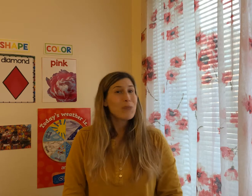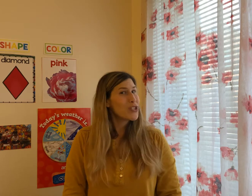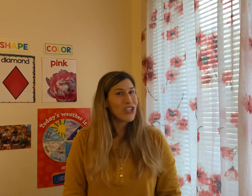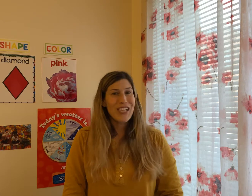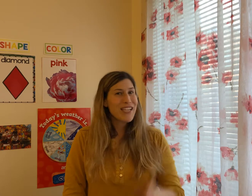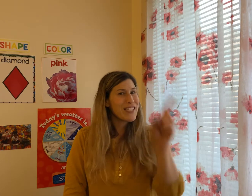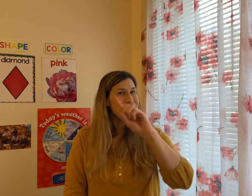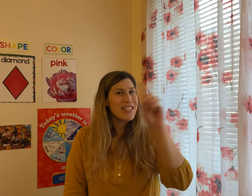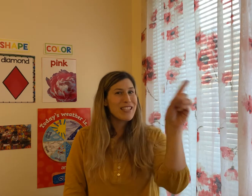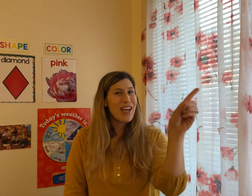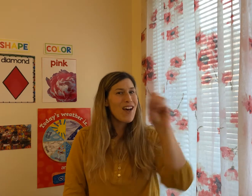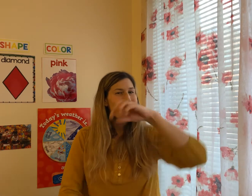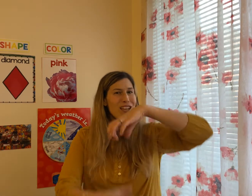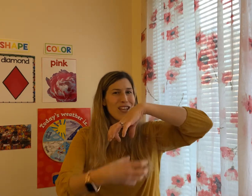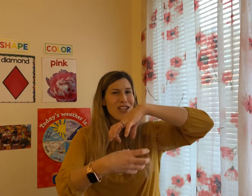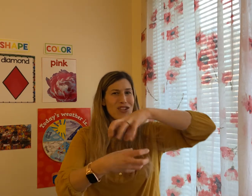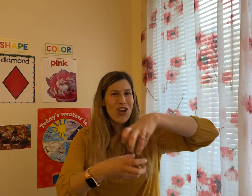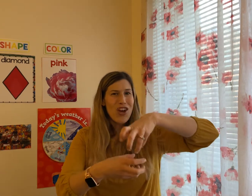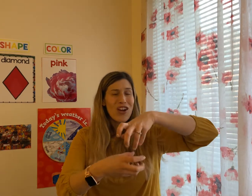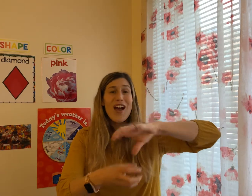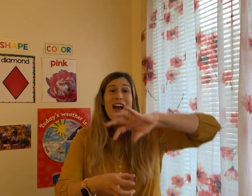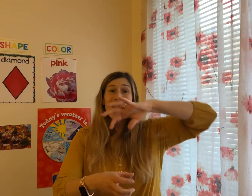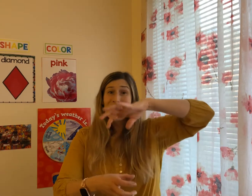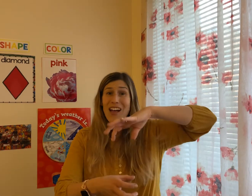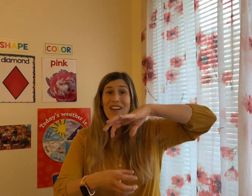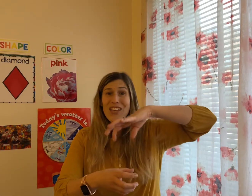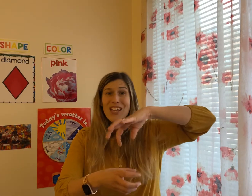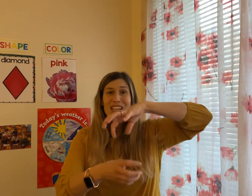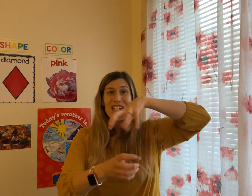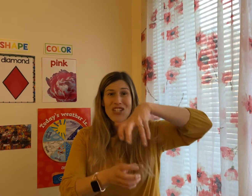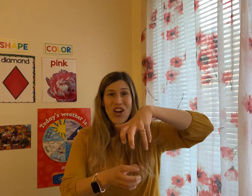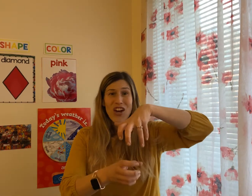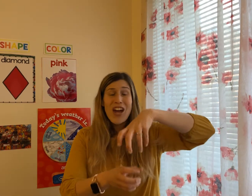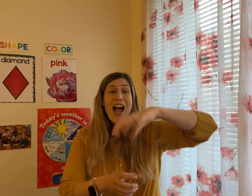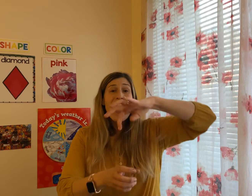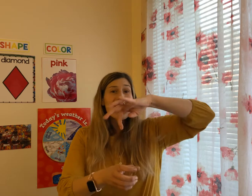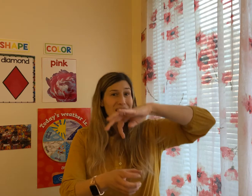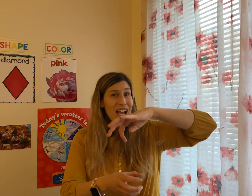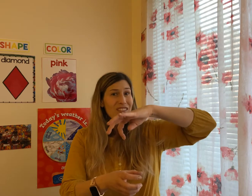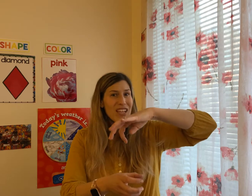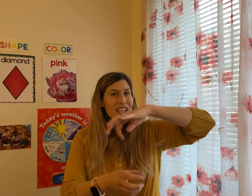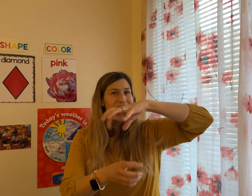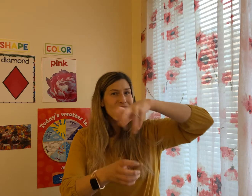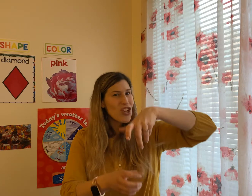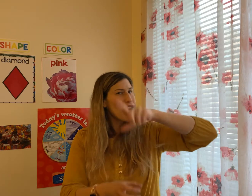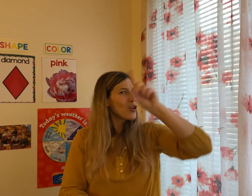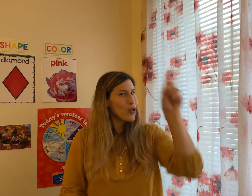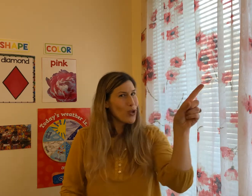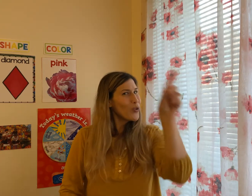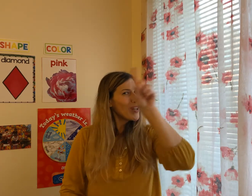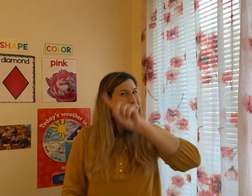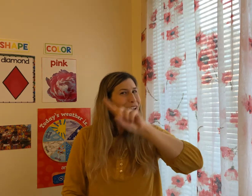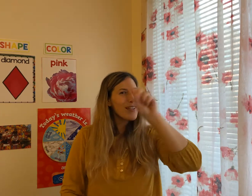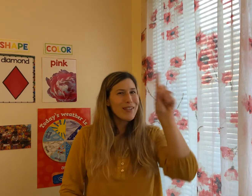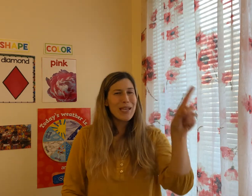Jesus love in a jar, love in a jar, love in a jar. No, you can't keep